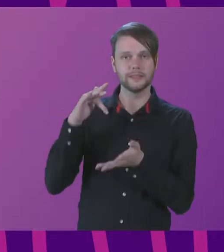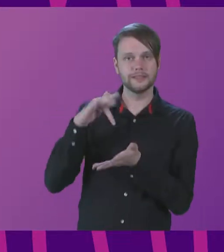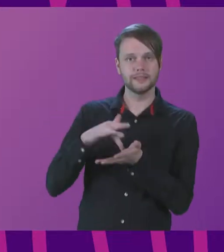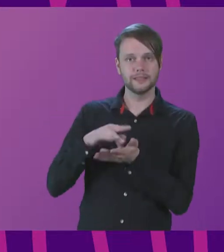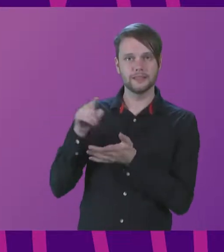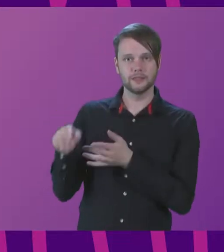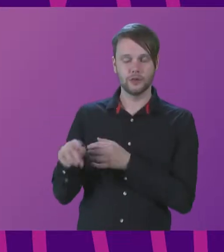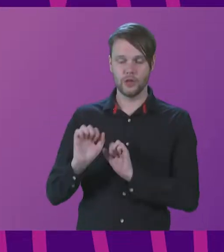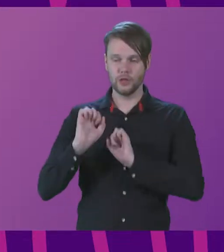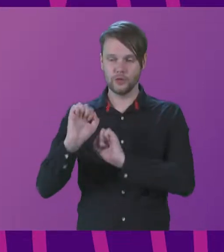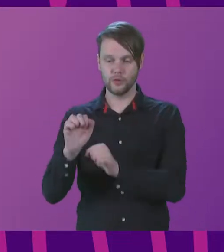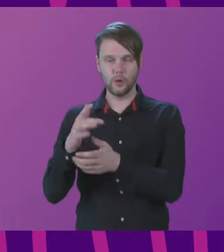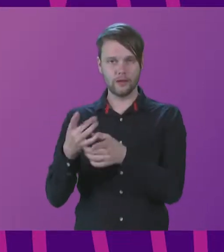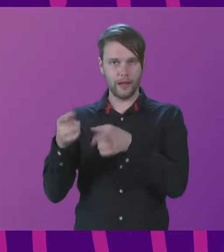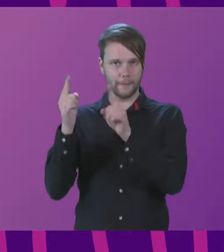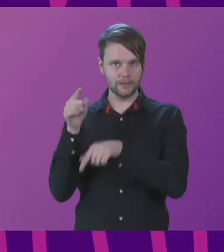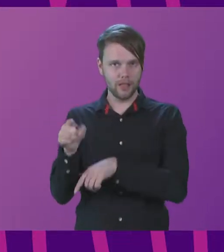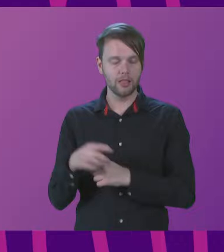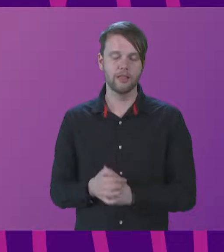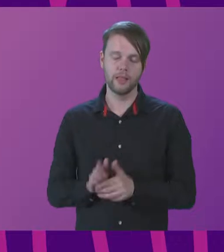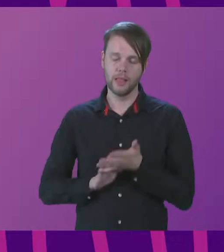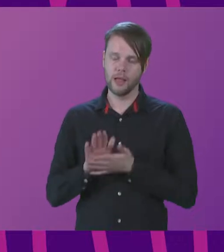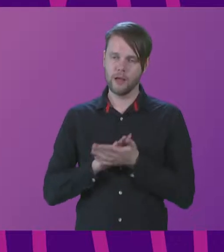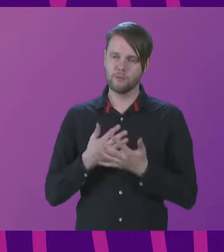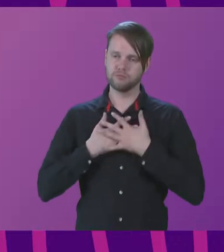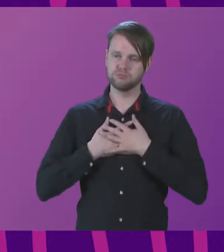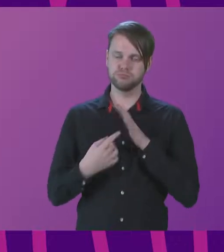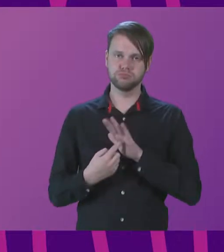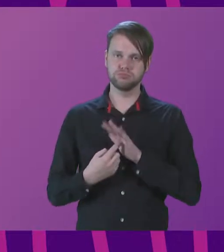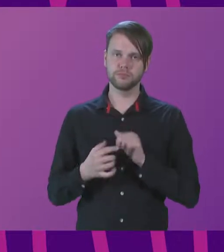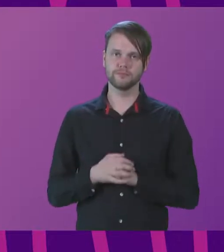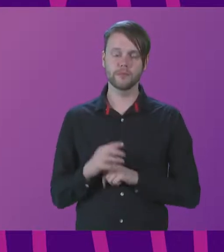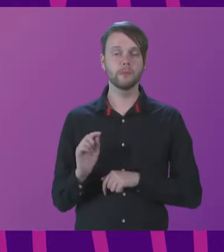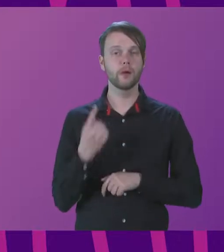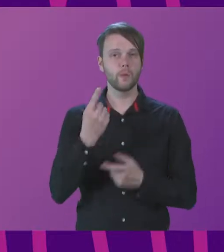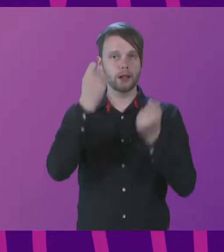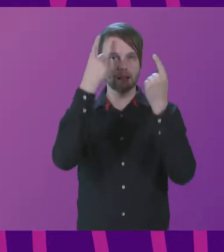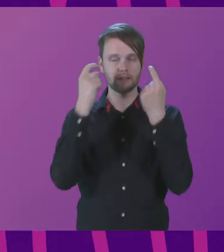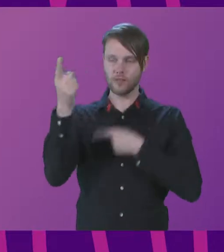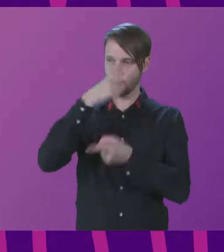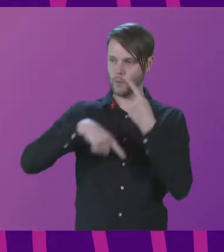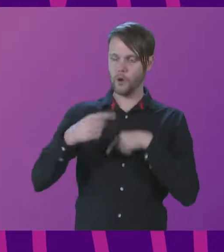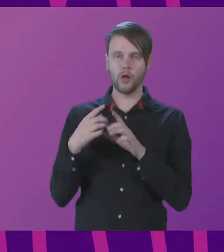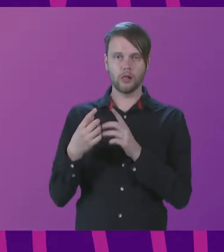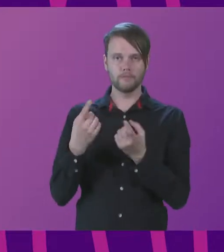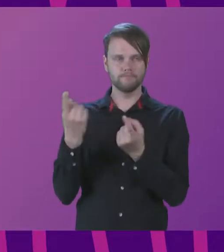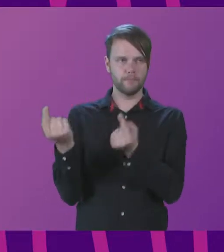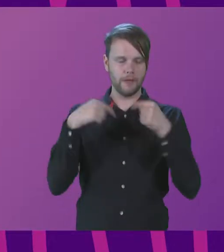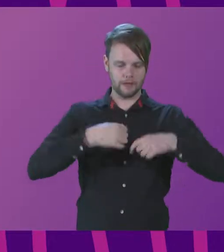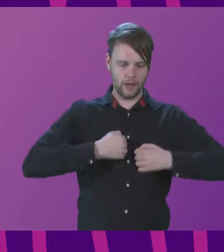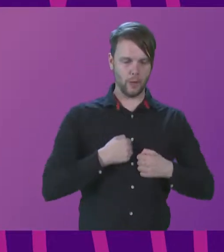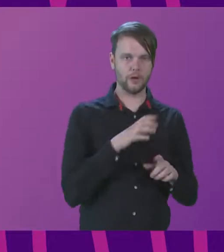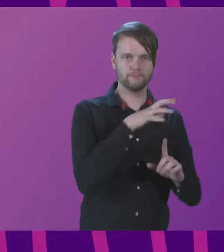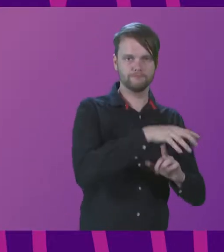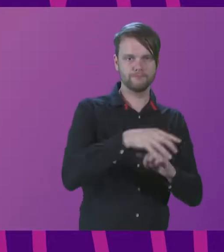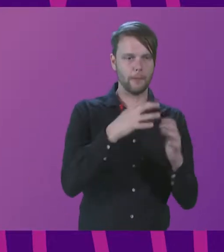your capital, and that means a great deal. But one idea that all of us might take back to our capitals, to